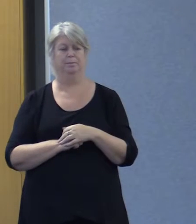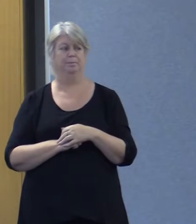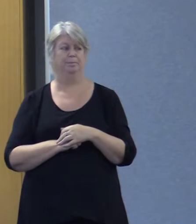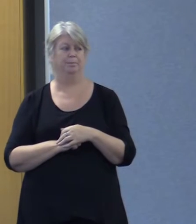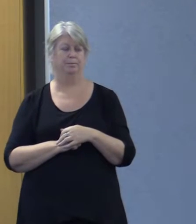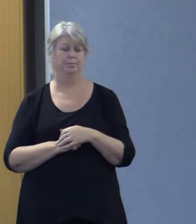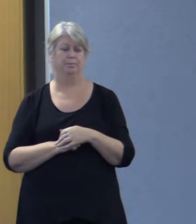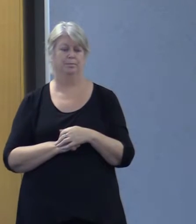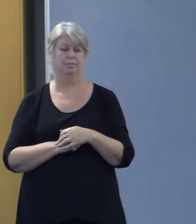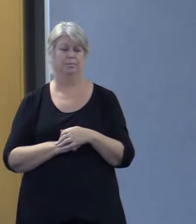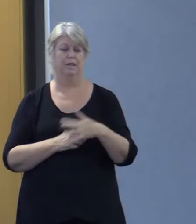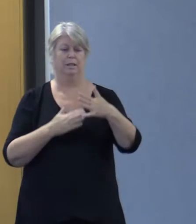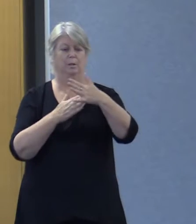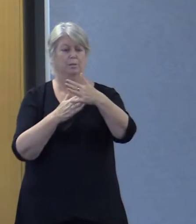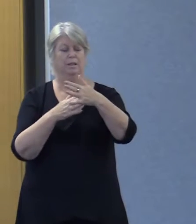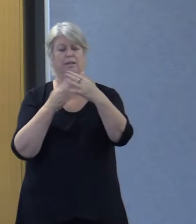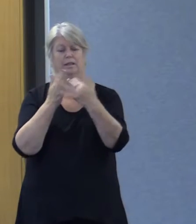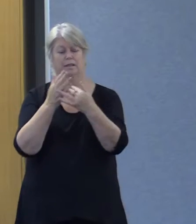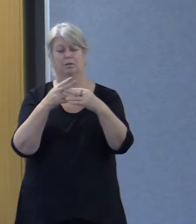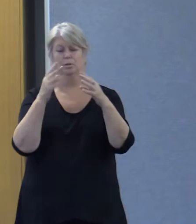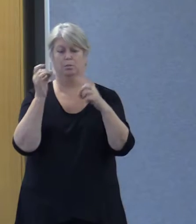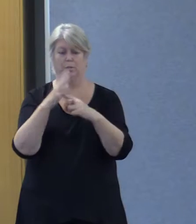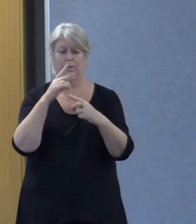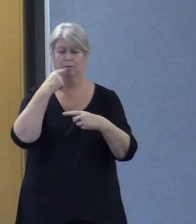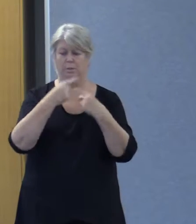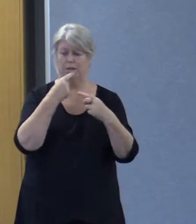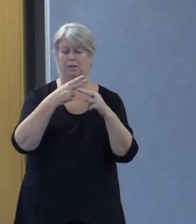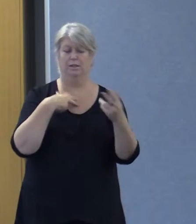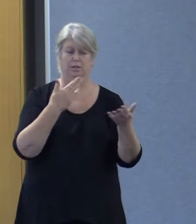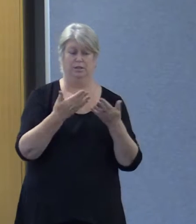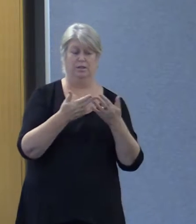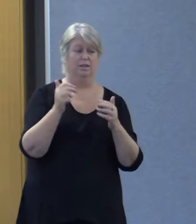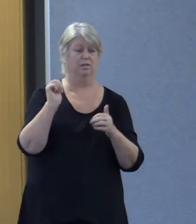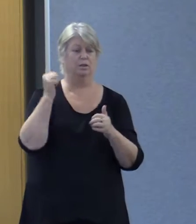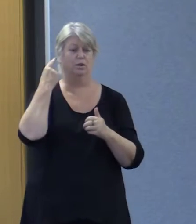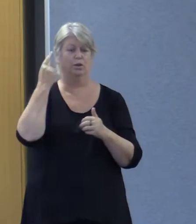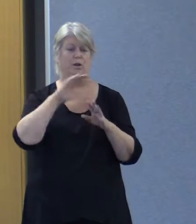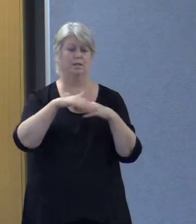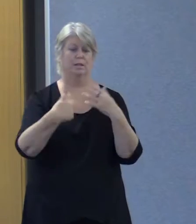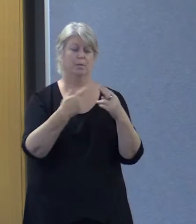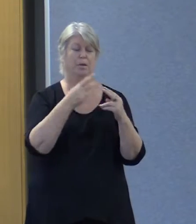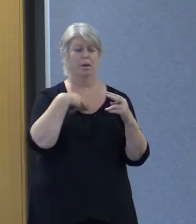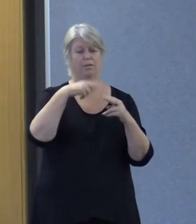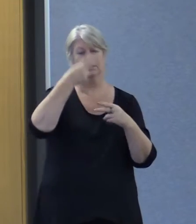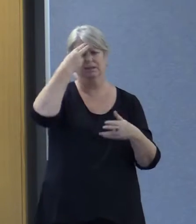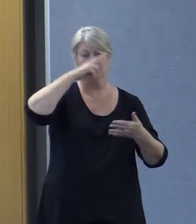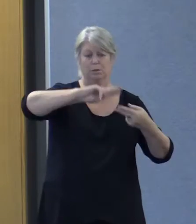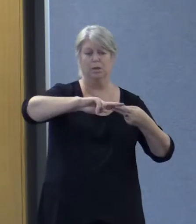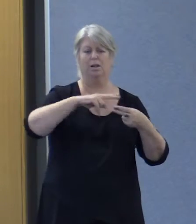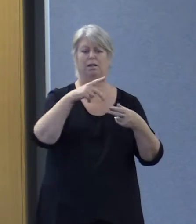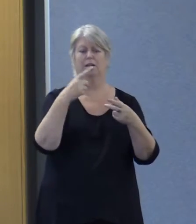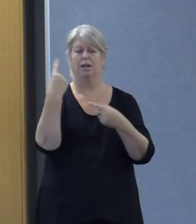that restrict actors to important information and services. You've also heard about some of the issues of stigma and isolation,